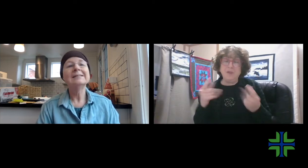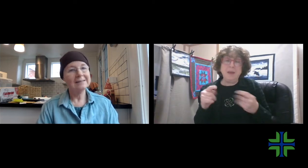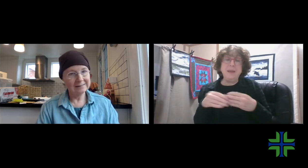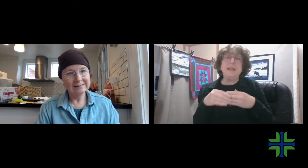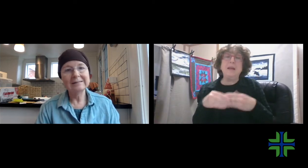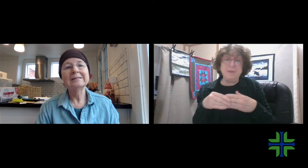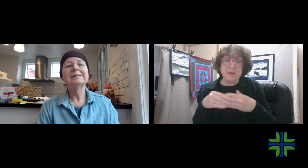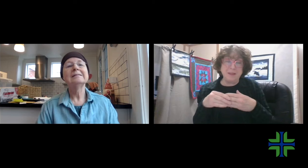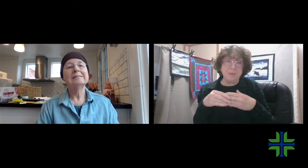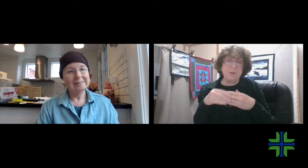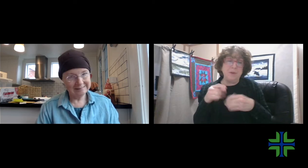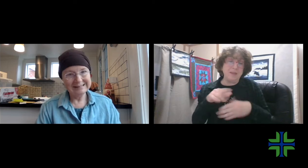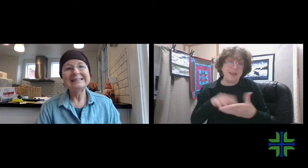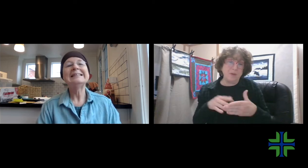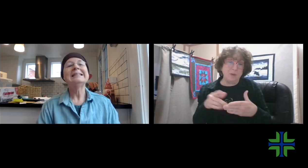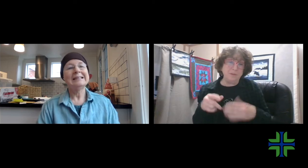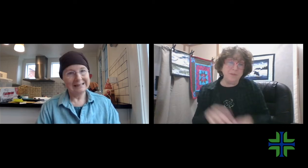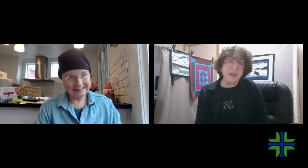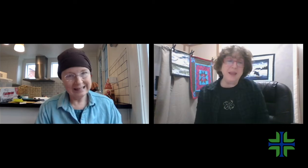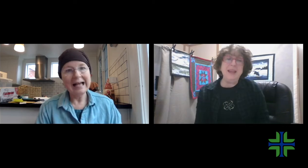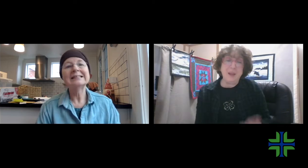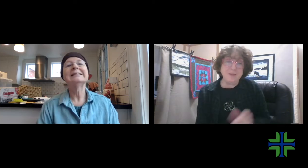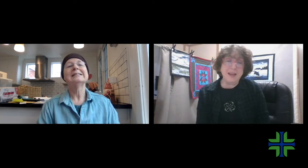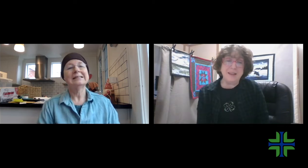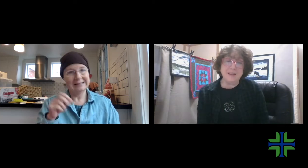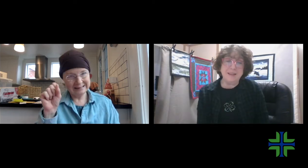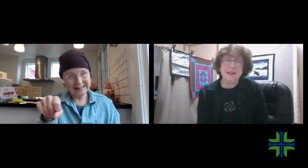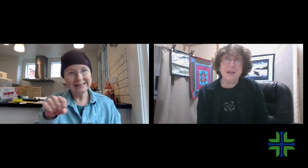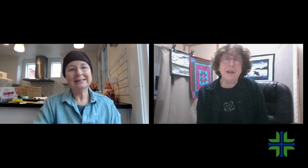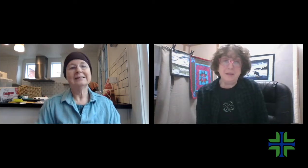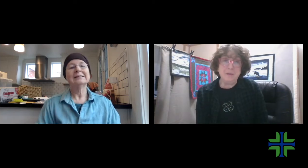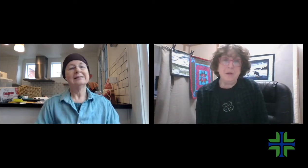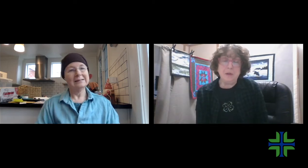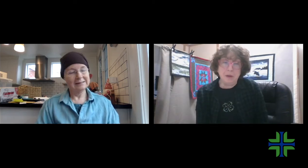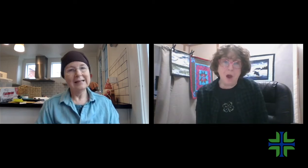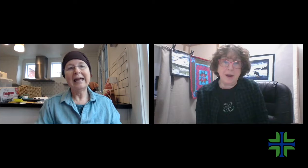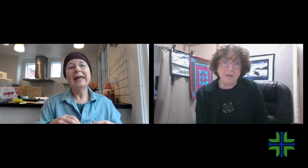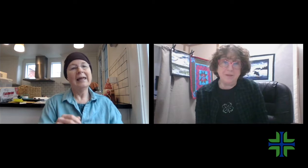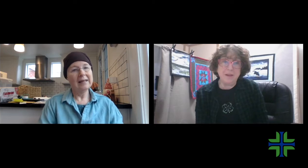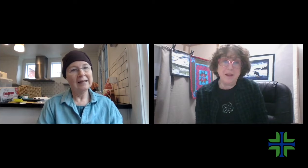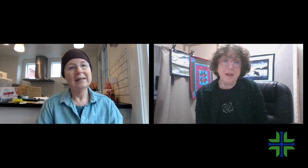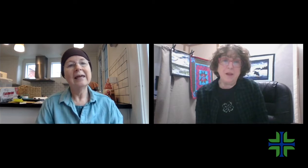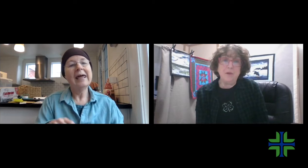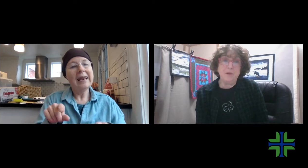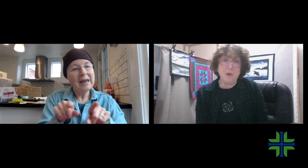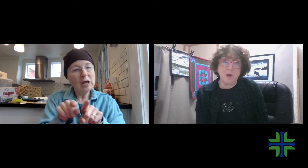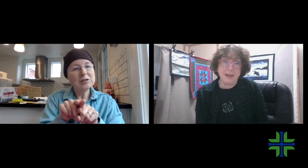try to be a little bit flexible with the schedule. And Christine is nodding